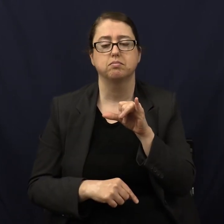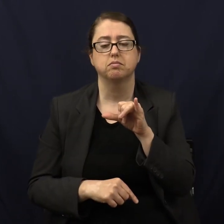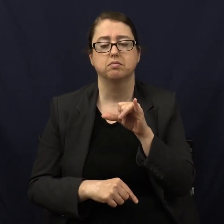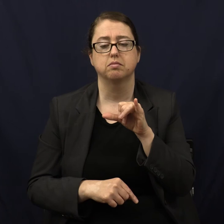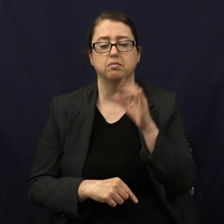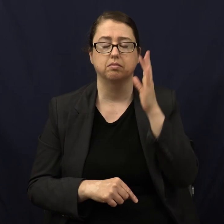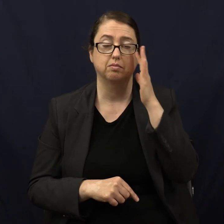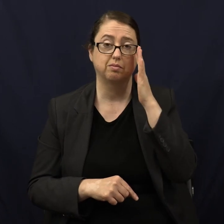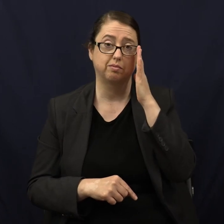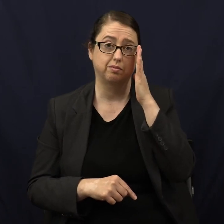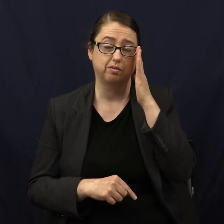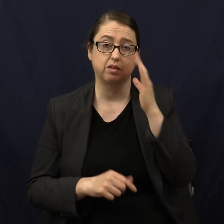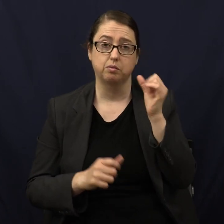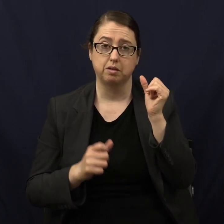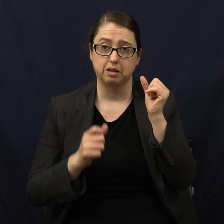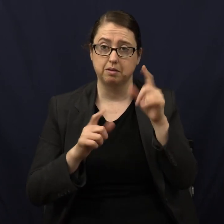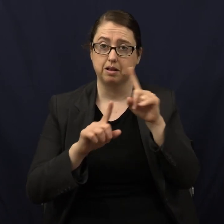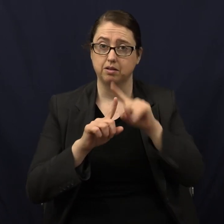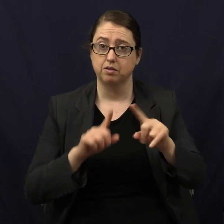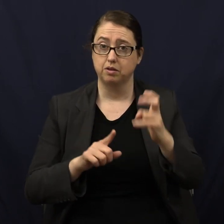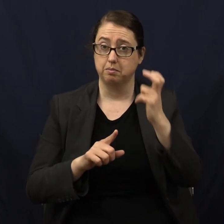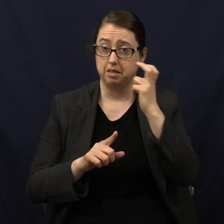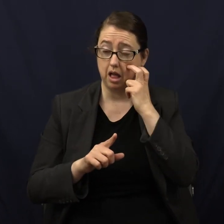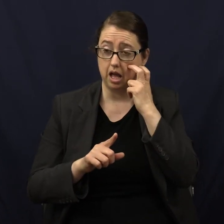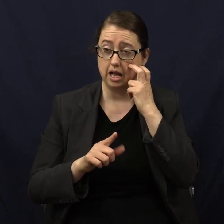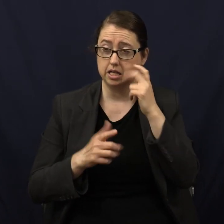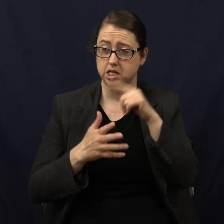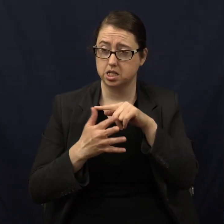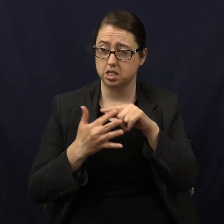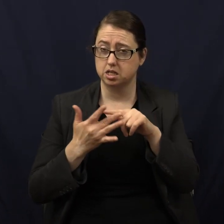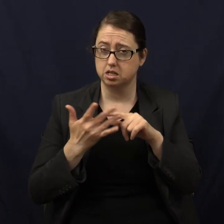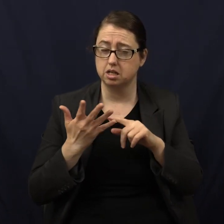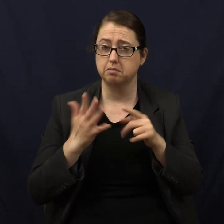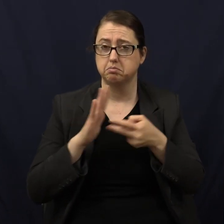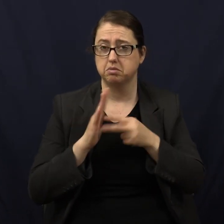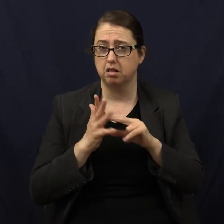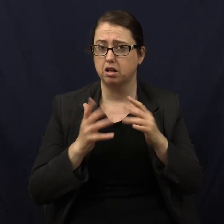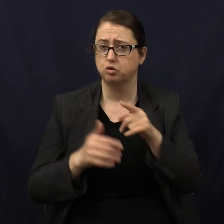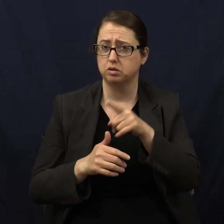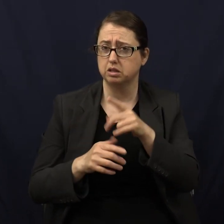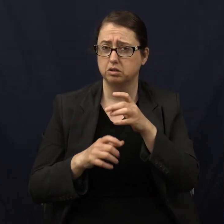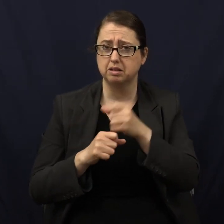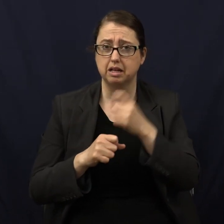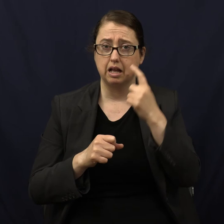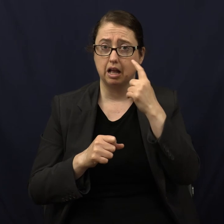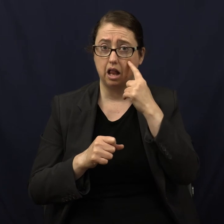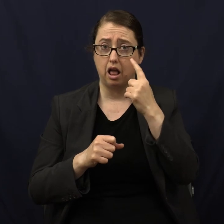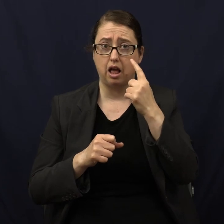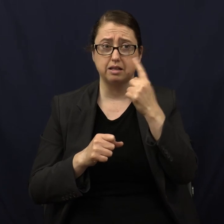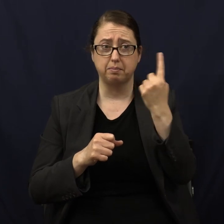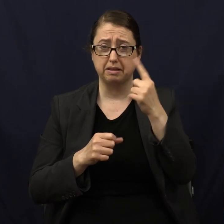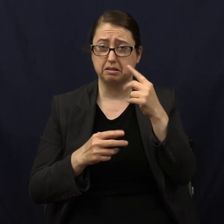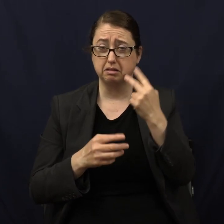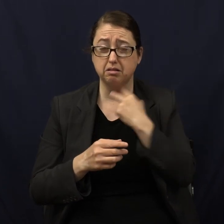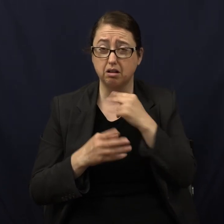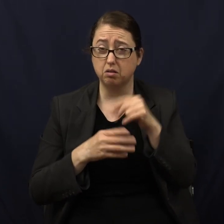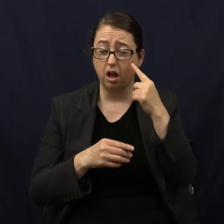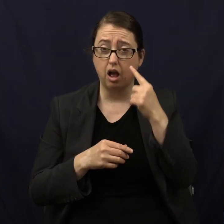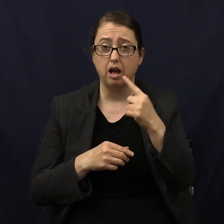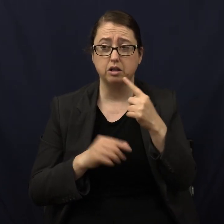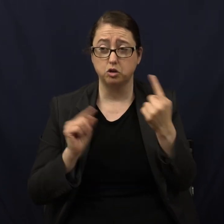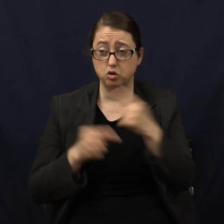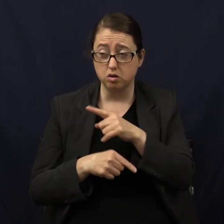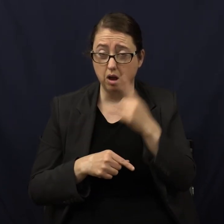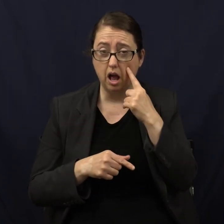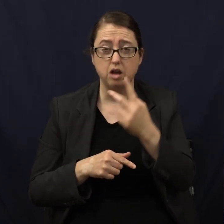Because when you go through the differential for blindness, I mean, there's a lot of things. I said, did you get anything in your eye? No. Did you injure